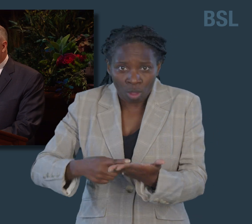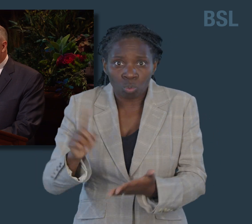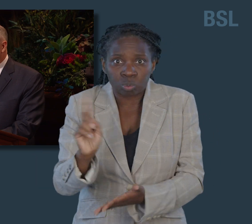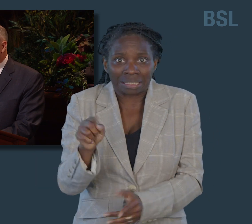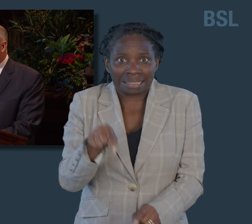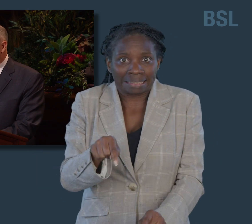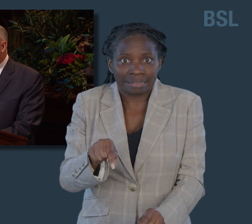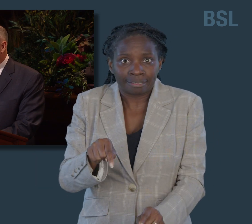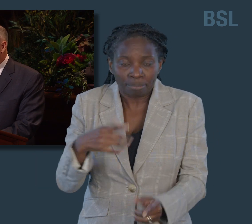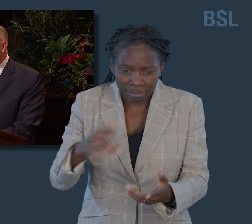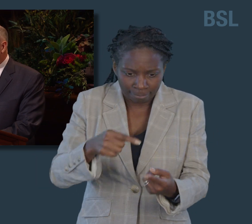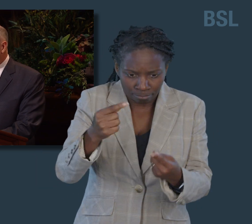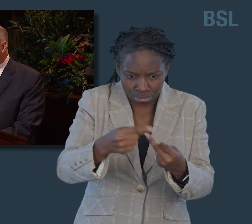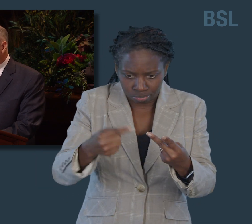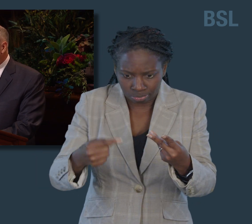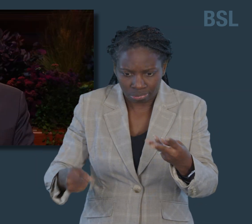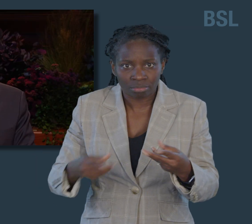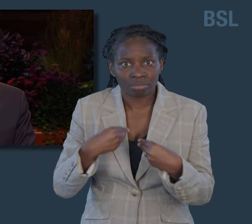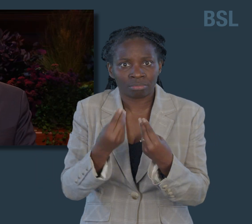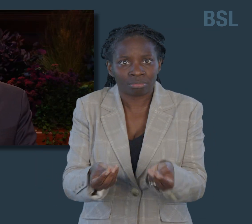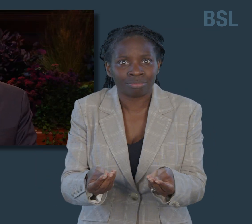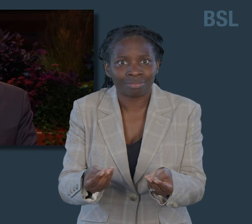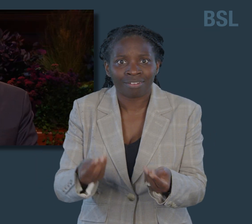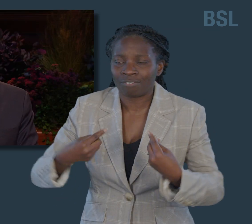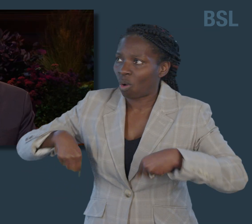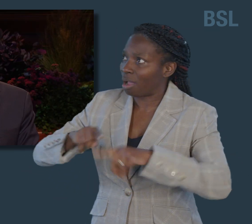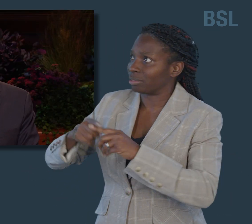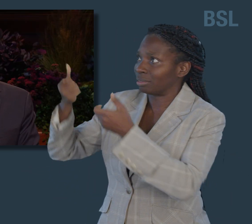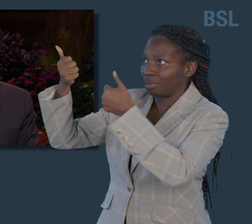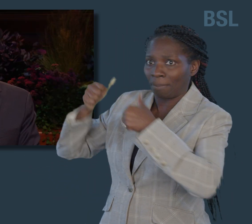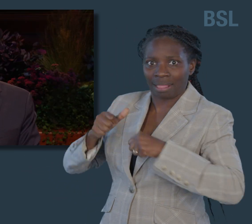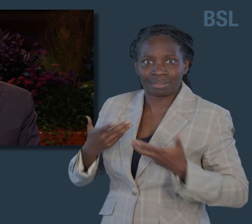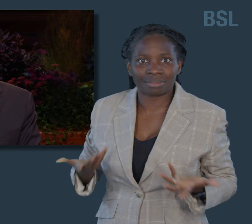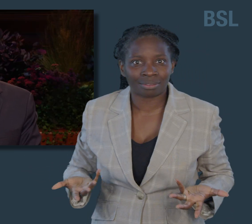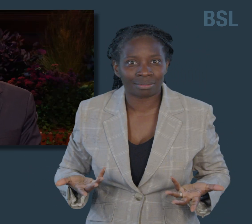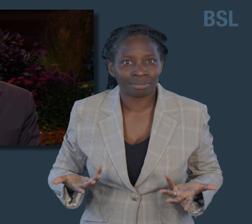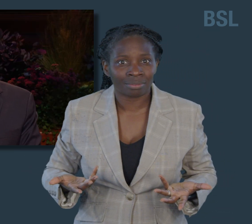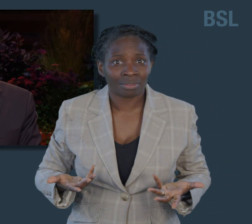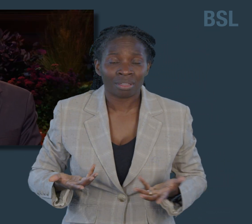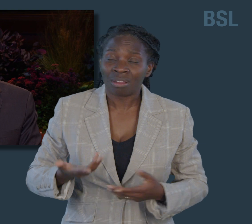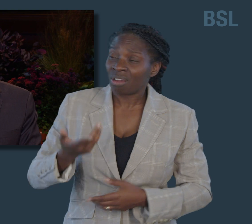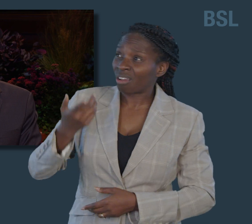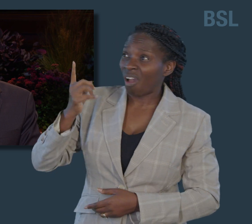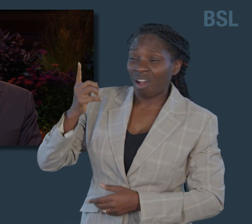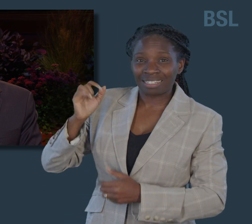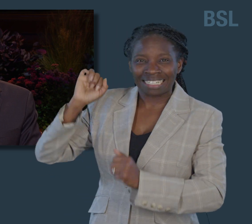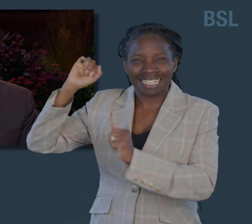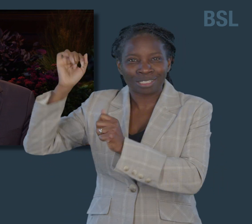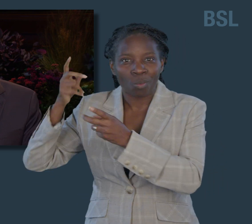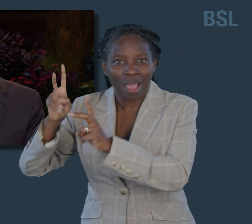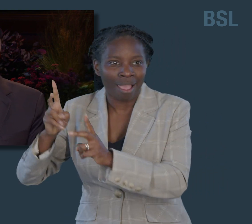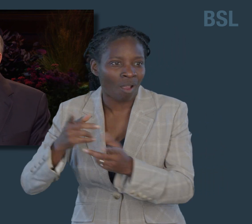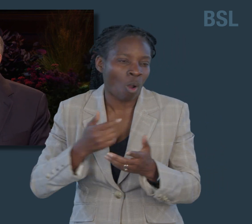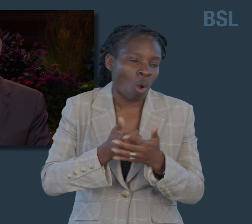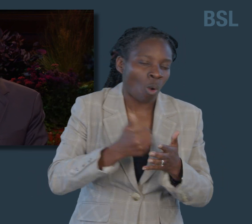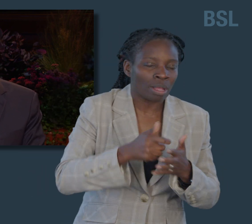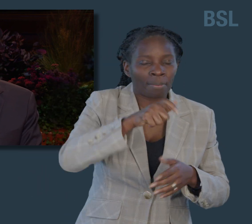benefit and blessing. The desire to change God's eternal truth has a long history. It started before the world